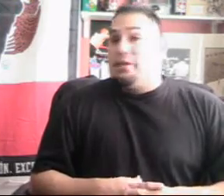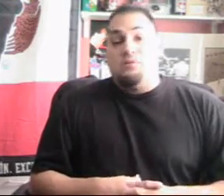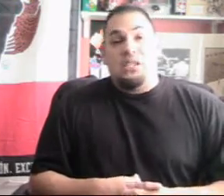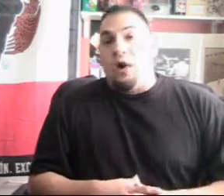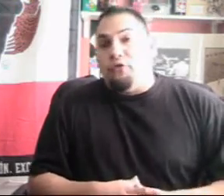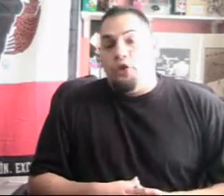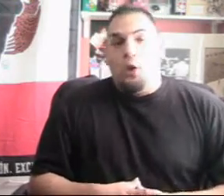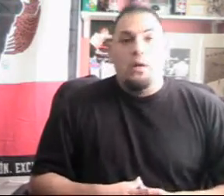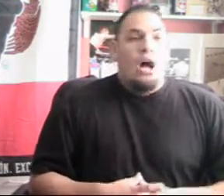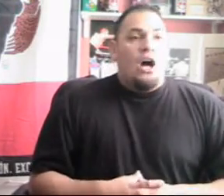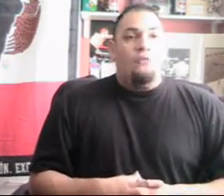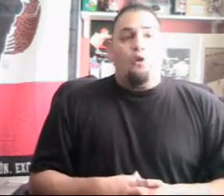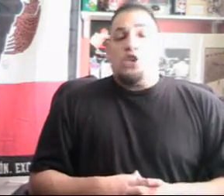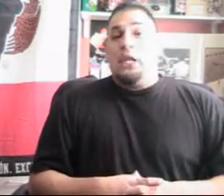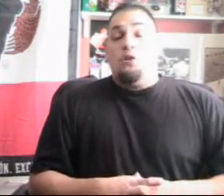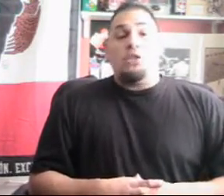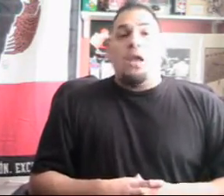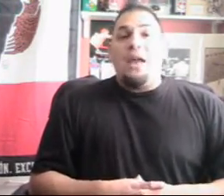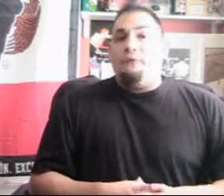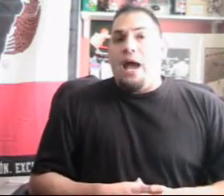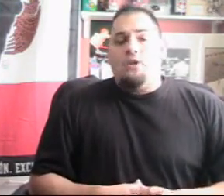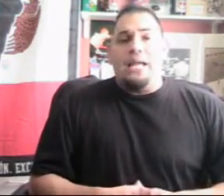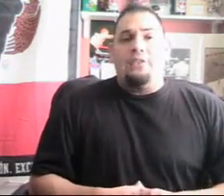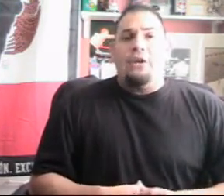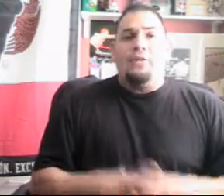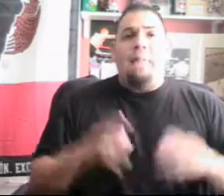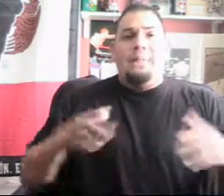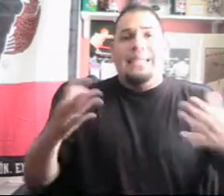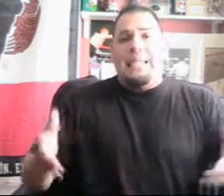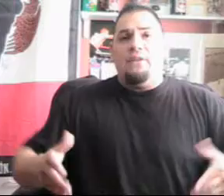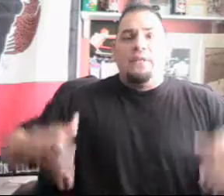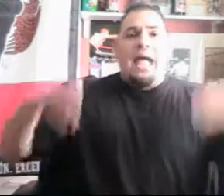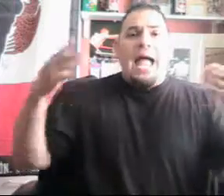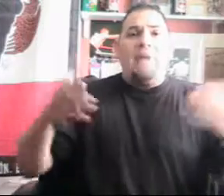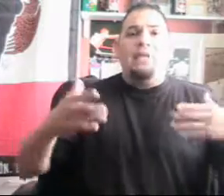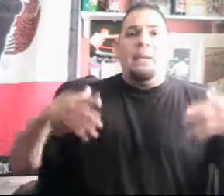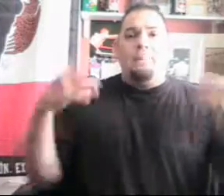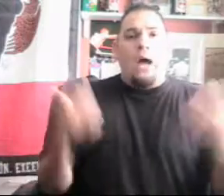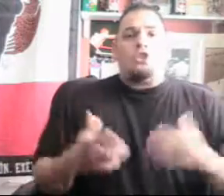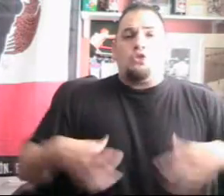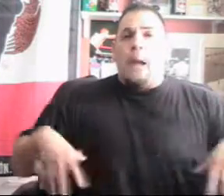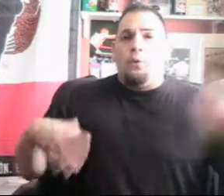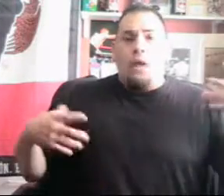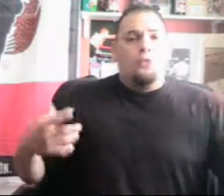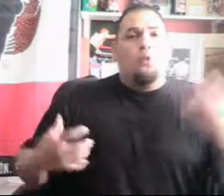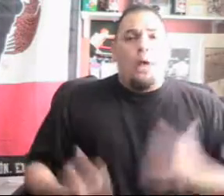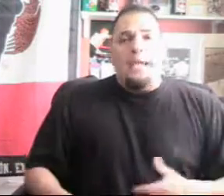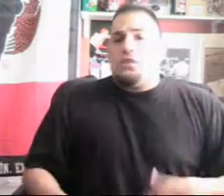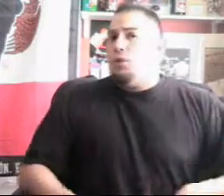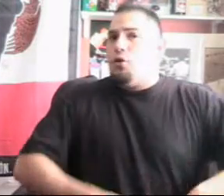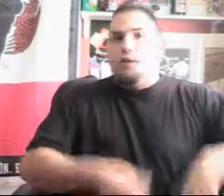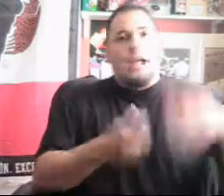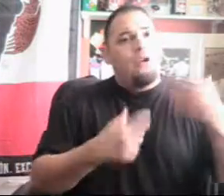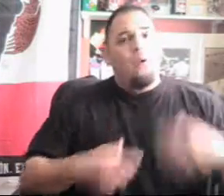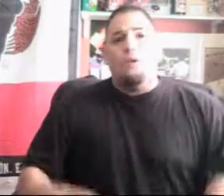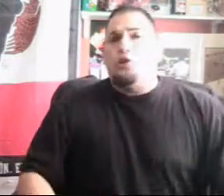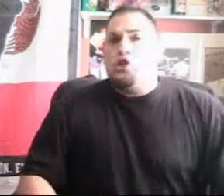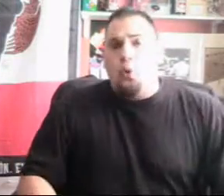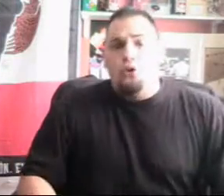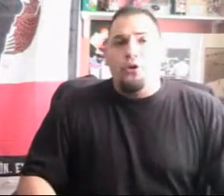themselves, you know. Unfortunately, there's a lot of fighters out there that believe having a belt strapped around their waist or carried around their shoulder